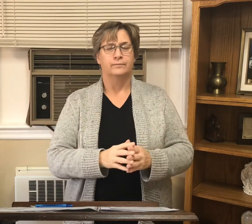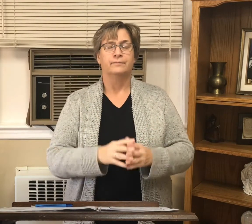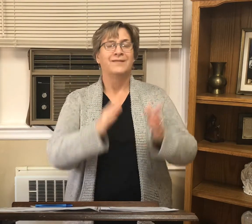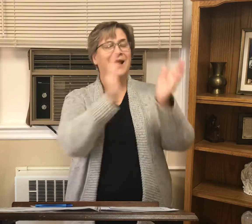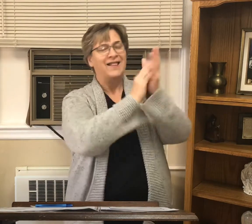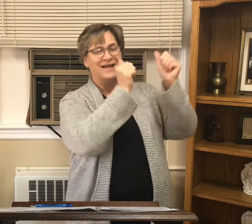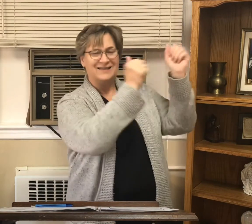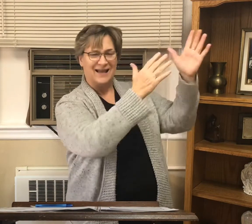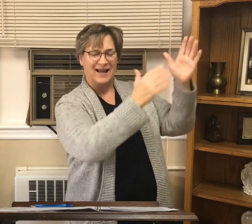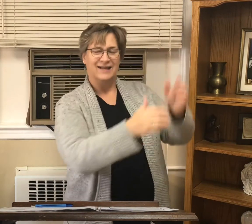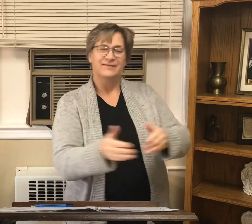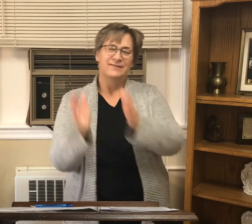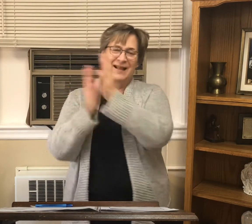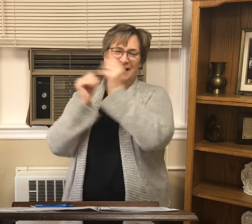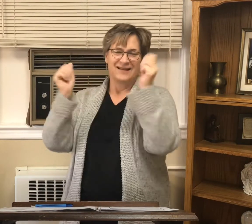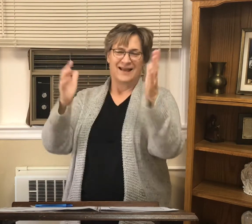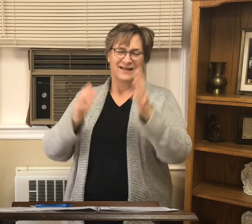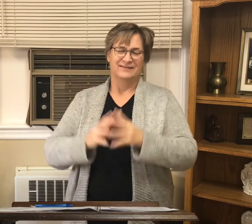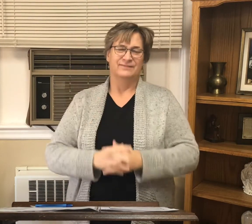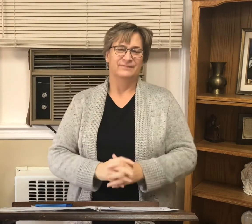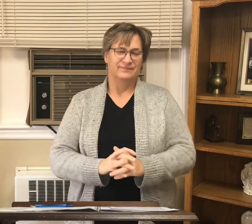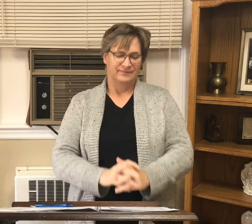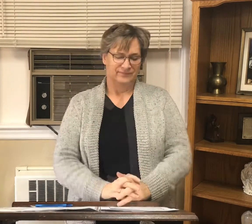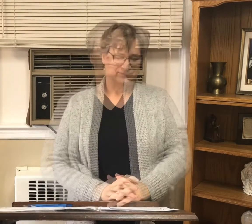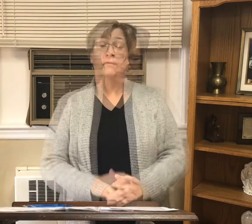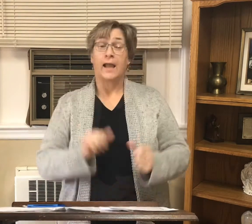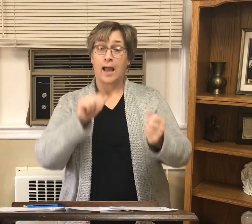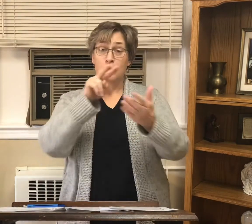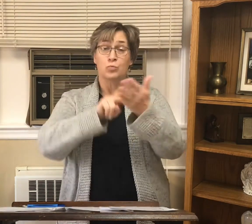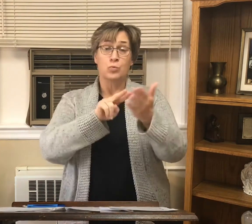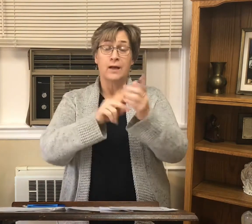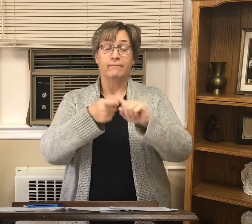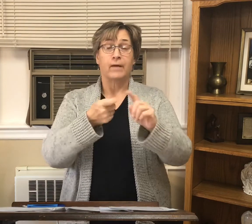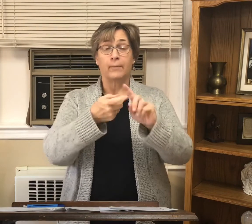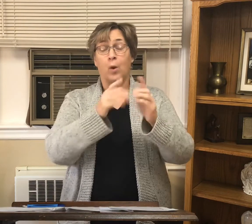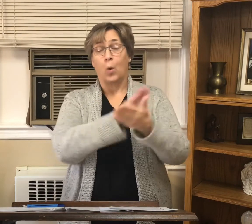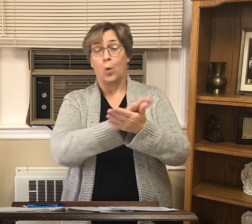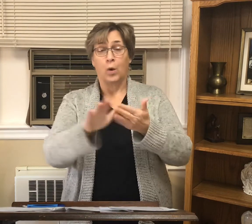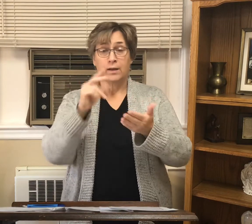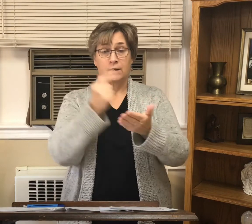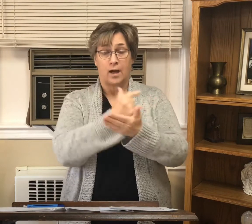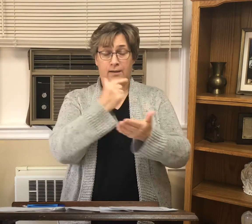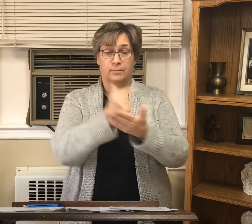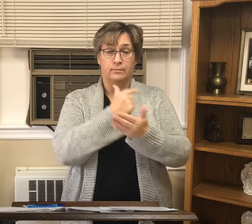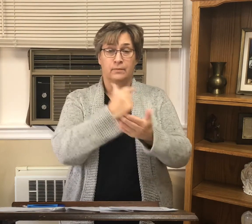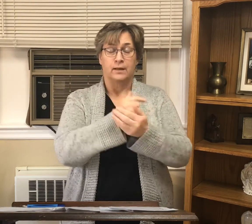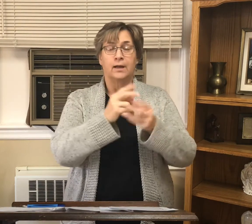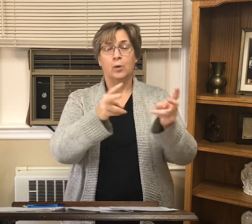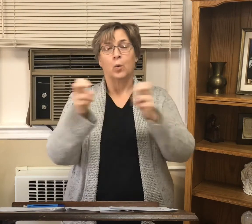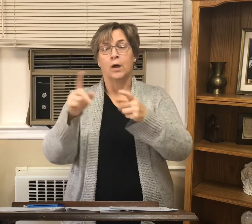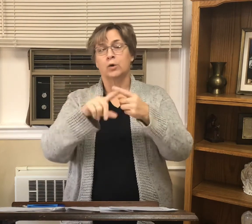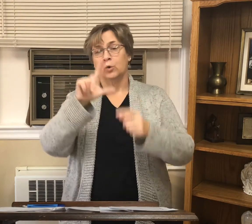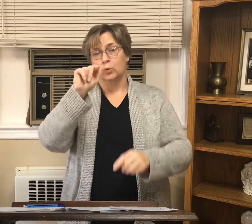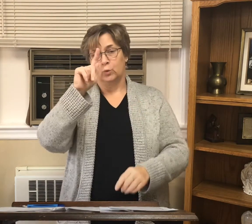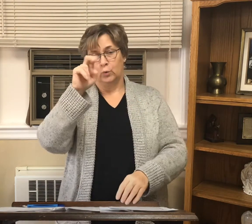alleluia alleluia a reading from the Holy Gospel according to Luke